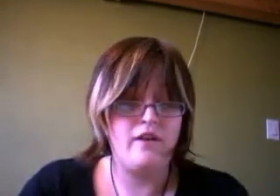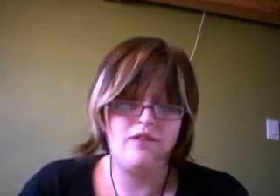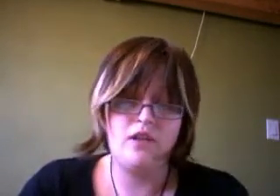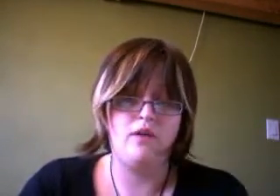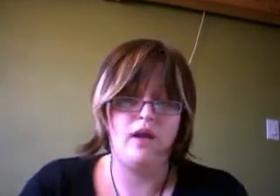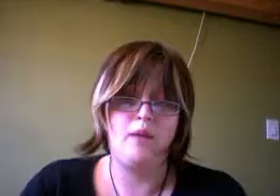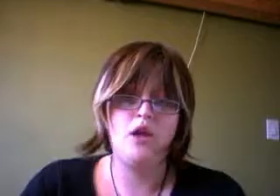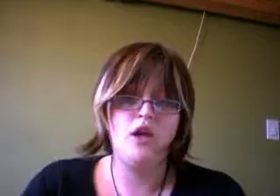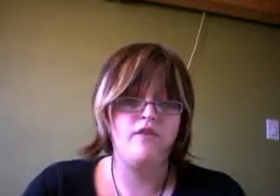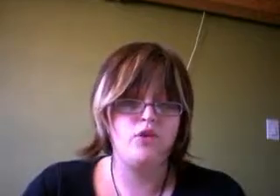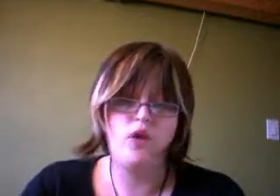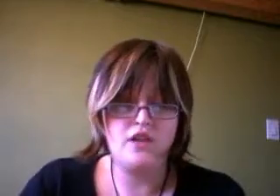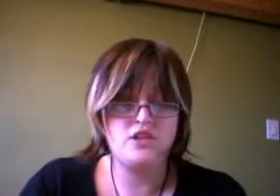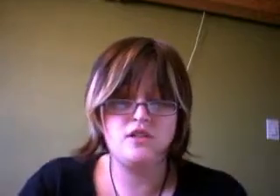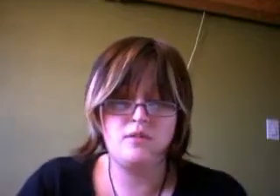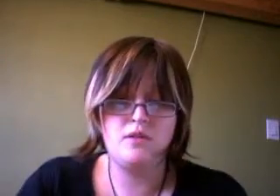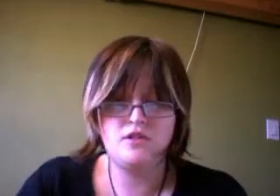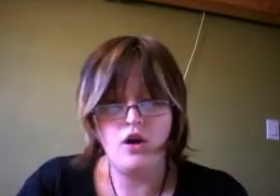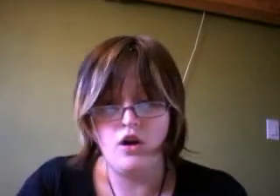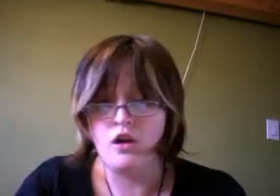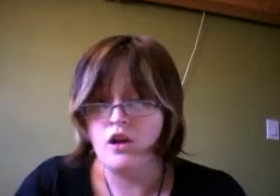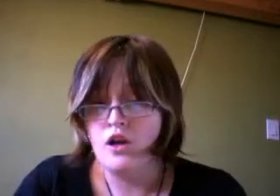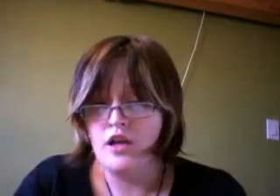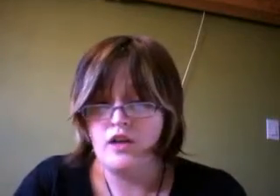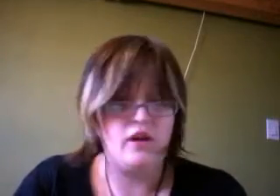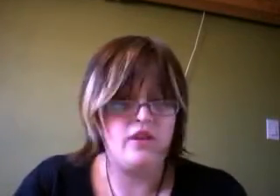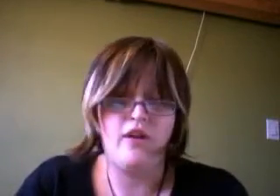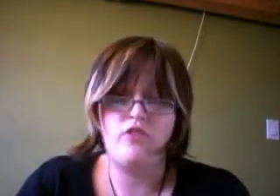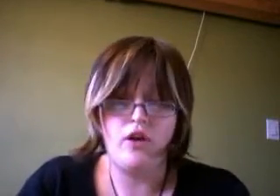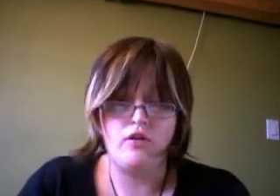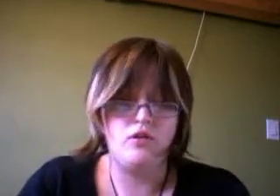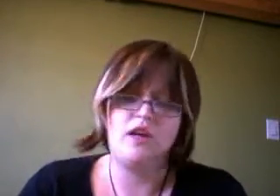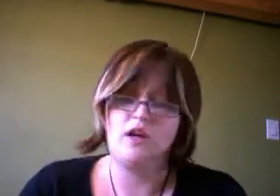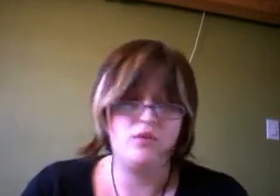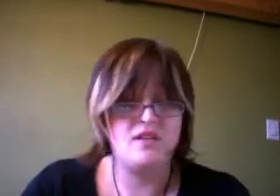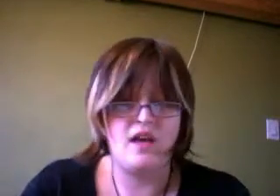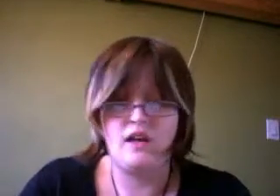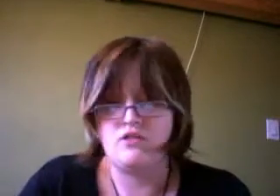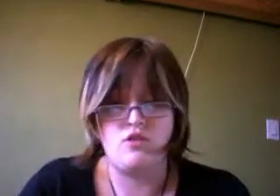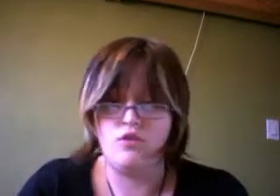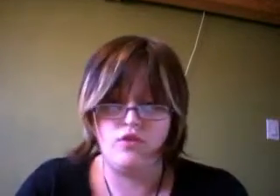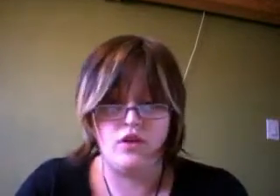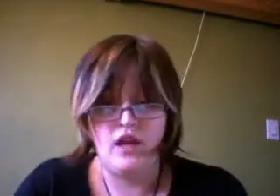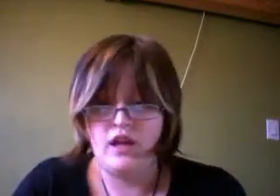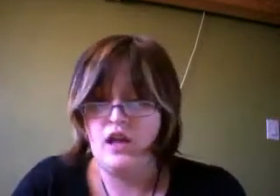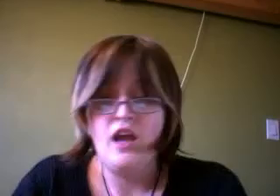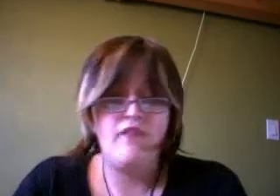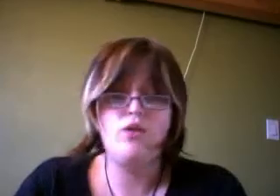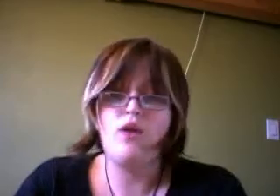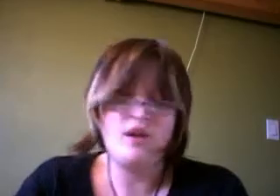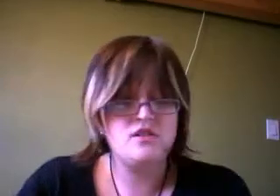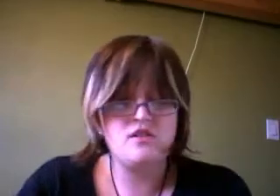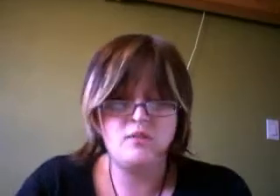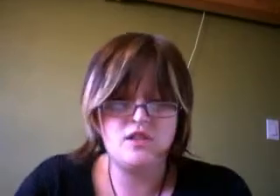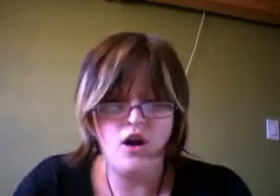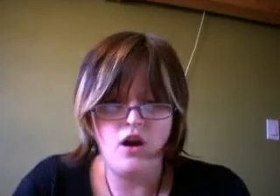a video game. If you crash into somebody's car in Grand Theft Auto, you can hit reset and start over again. If you crash into somebody's car